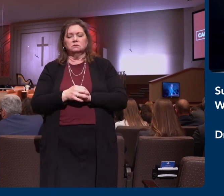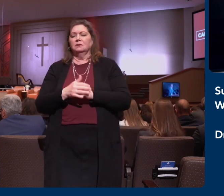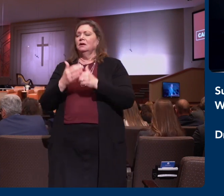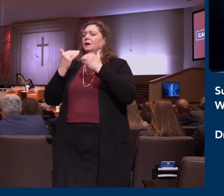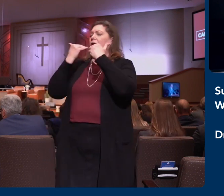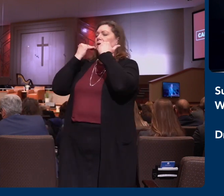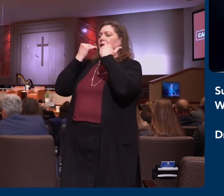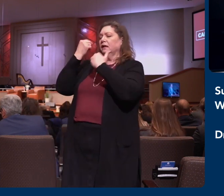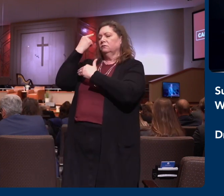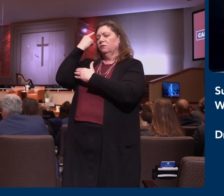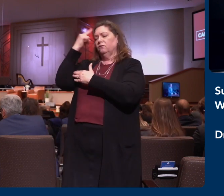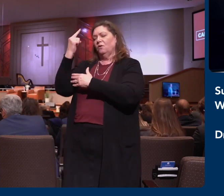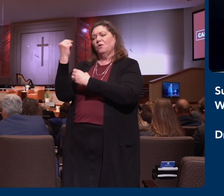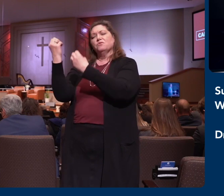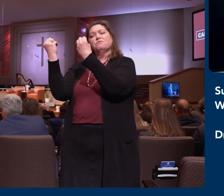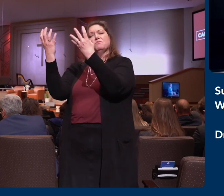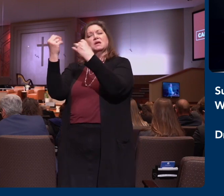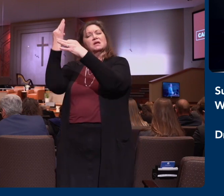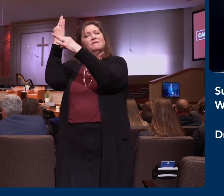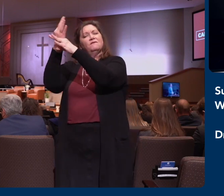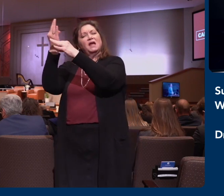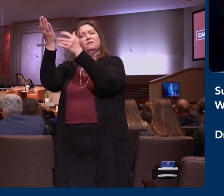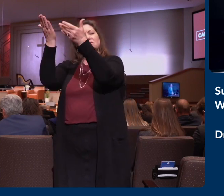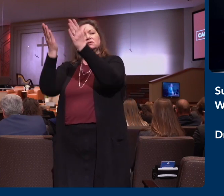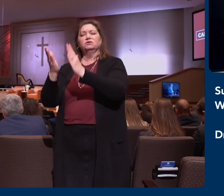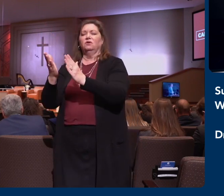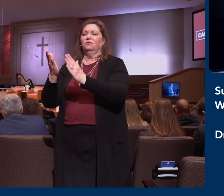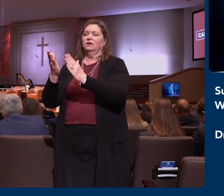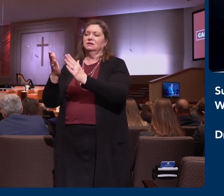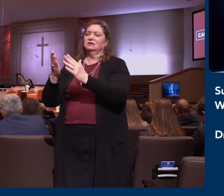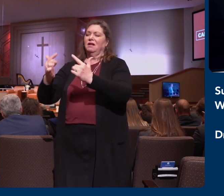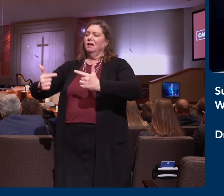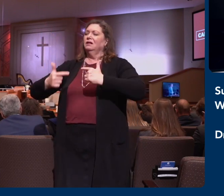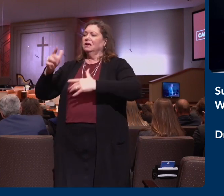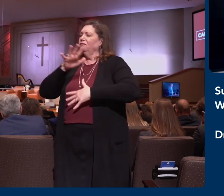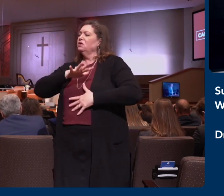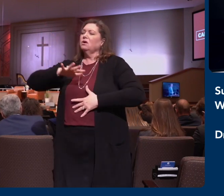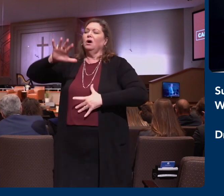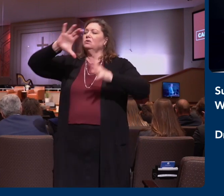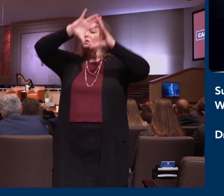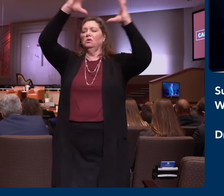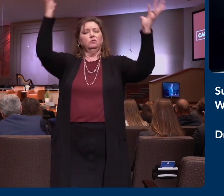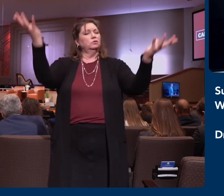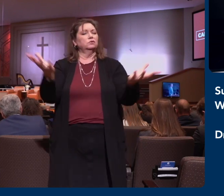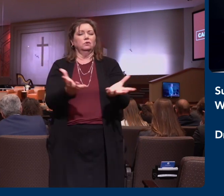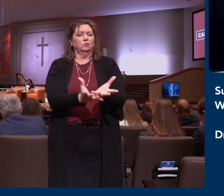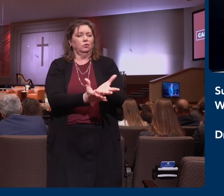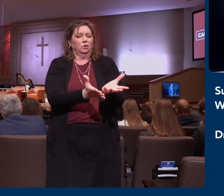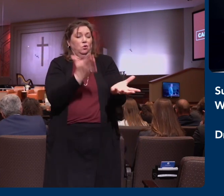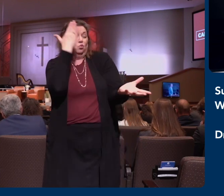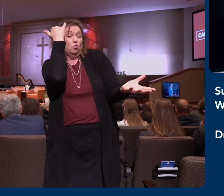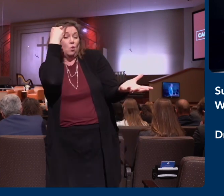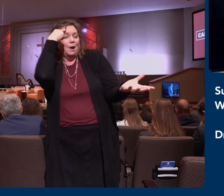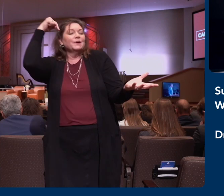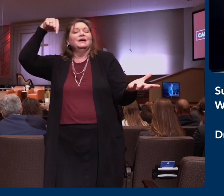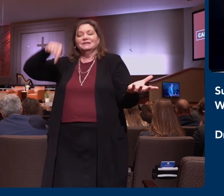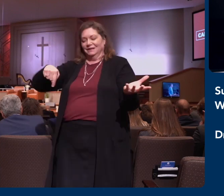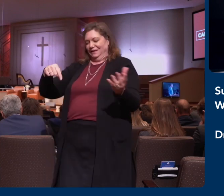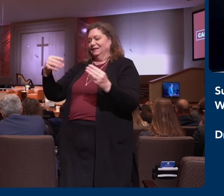that are around the world because of the labors and the sacrifice of this ministry. Thank you for the leadership that you've blessed